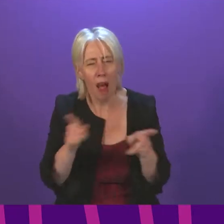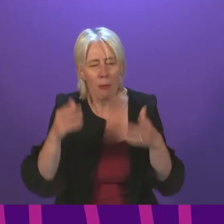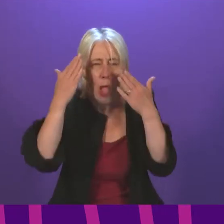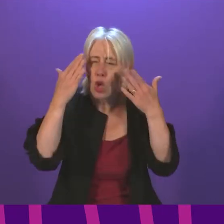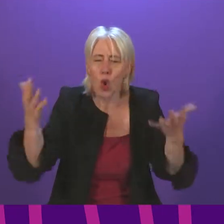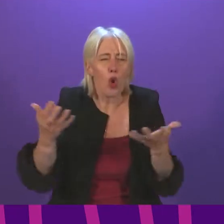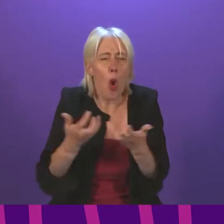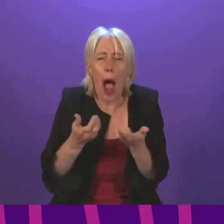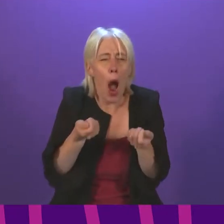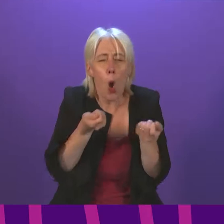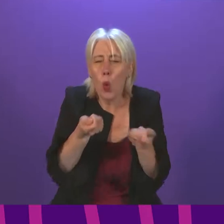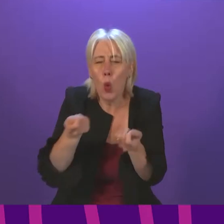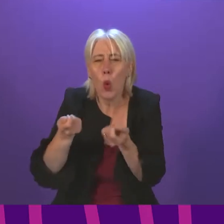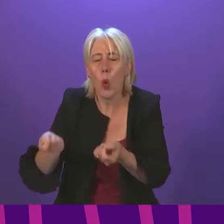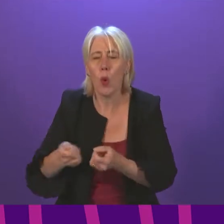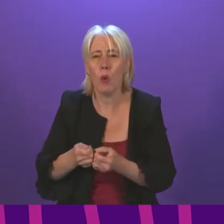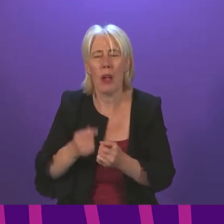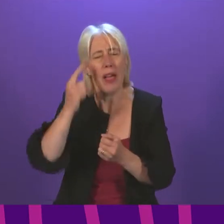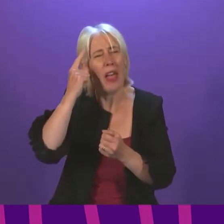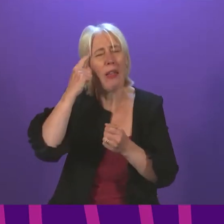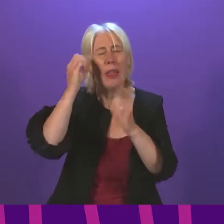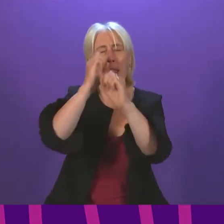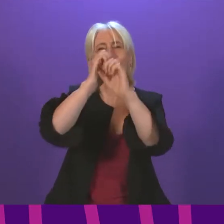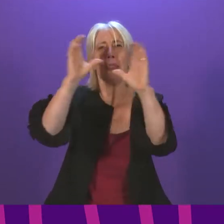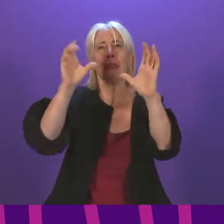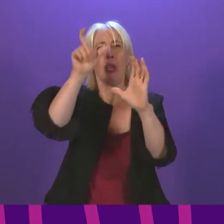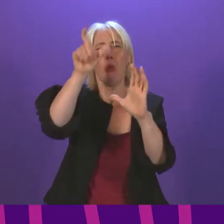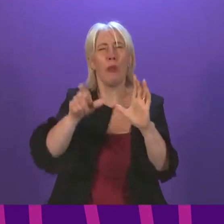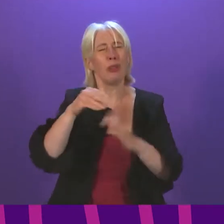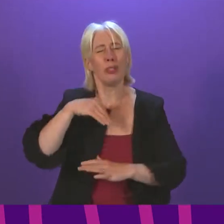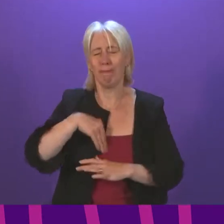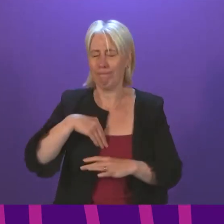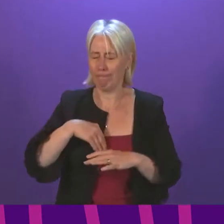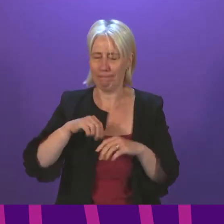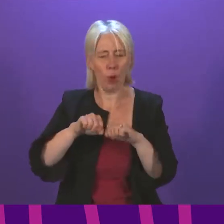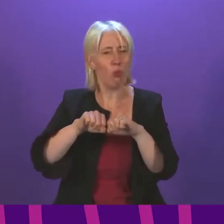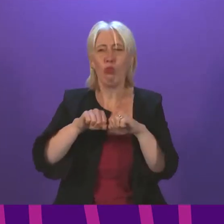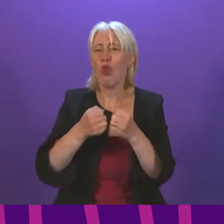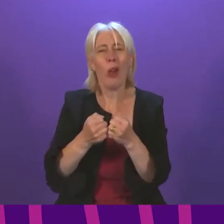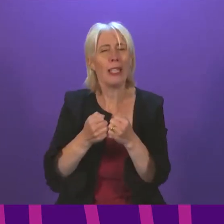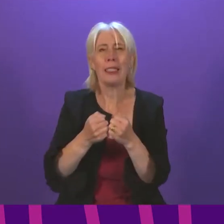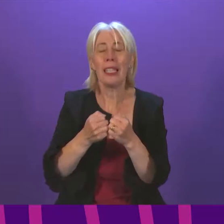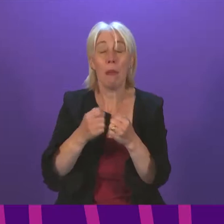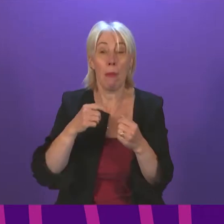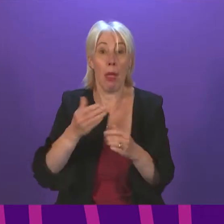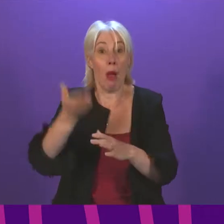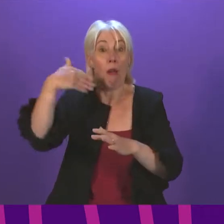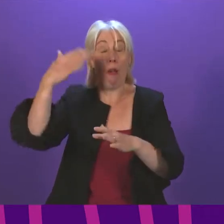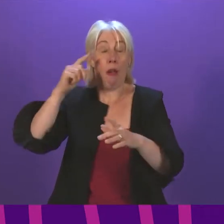Think of someone who is broken, someone who set out high hopes and ambitions,